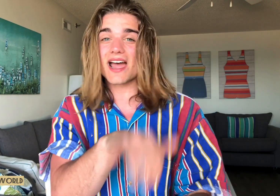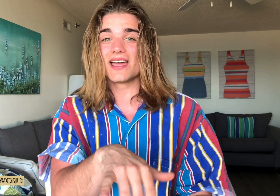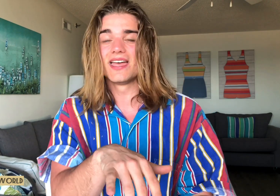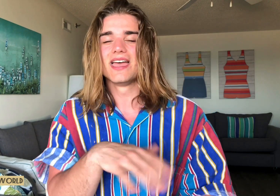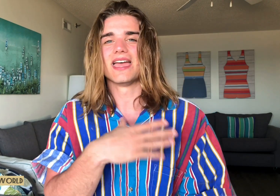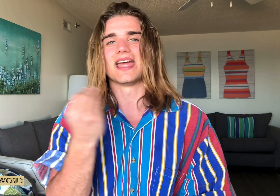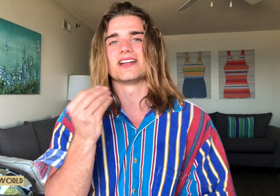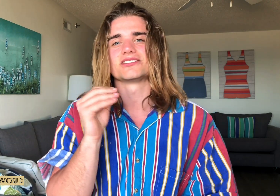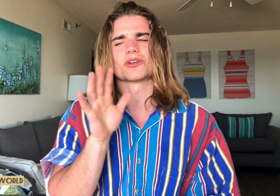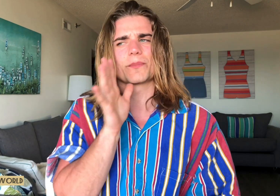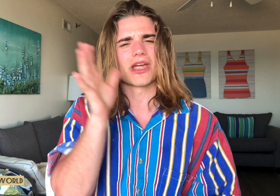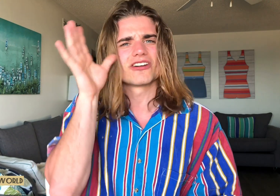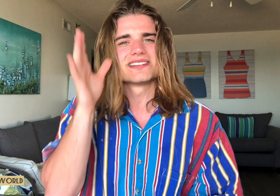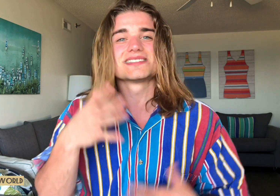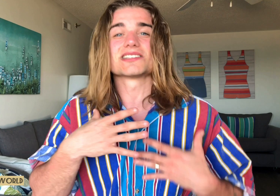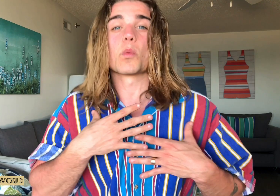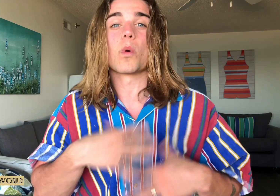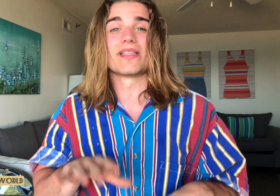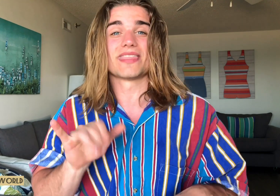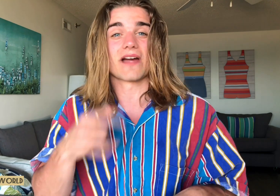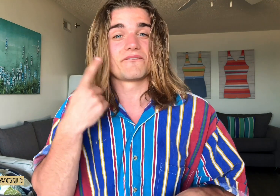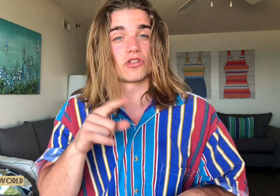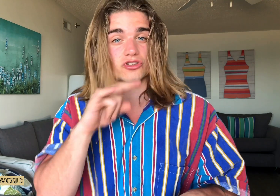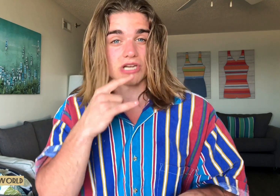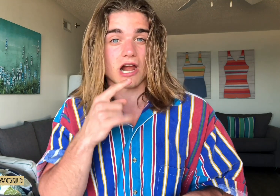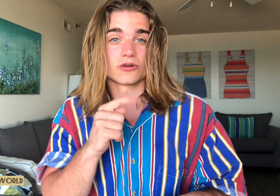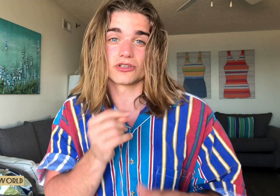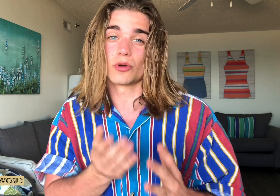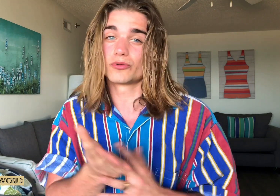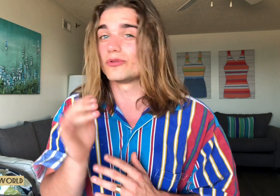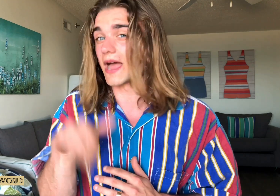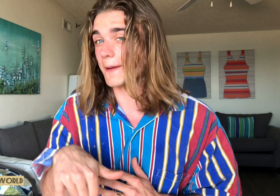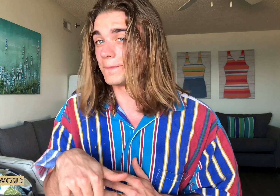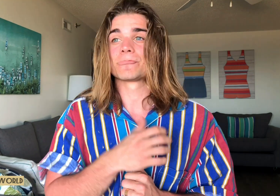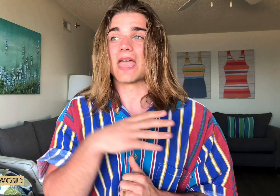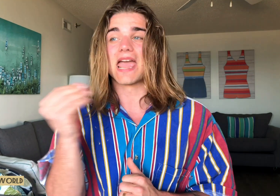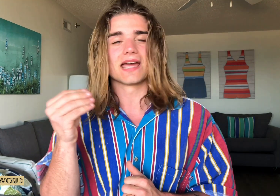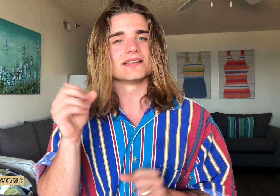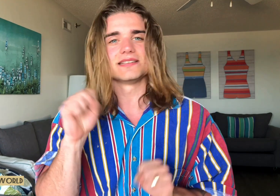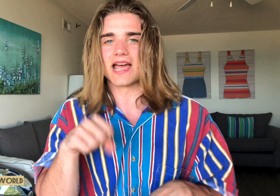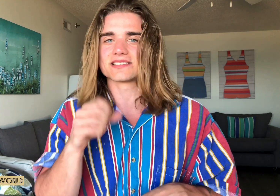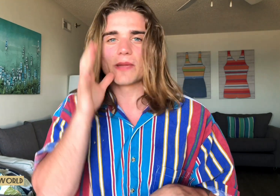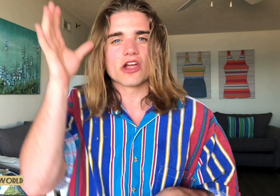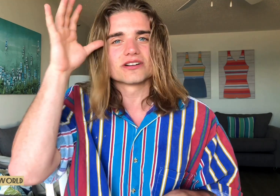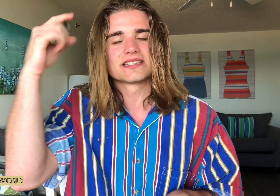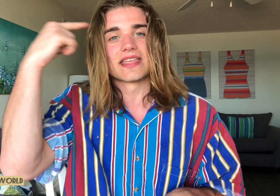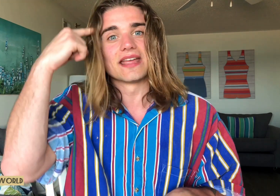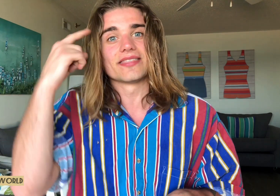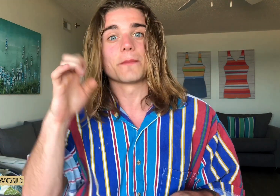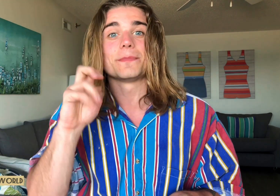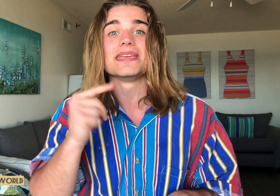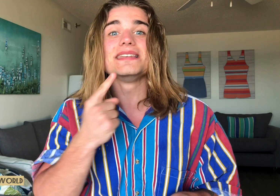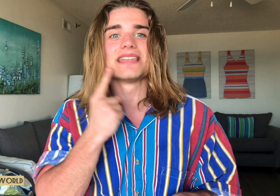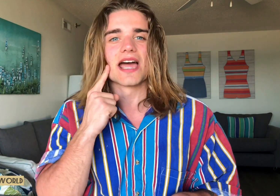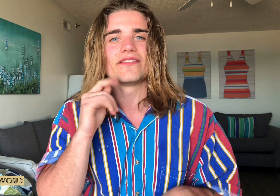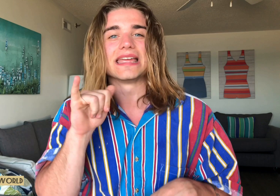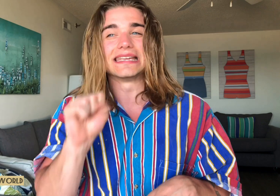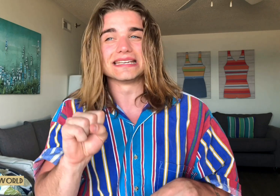and so the parents doesn't want that for the child to go through that. And yes parents think that being deaf is